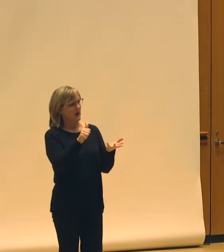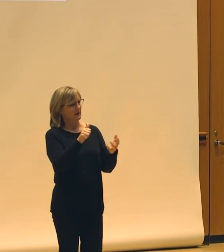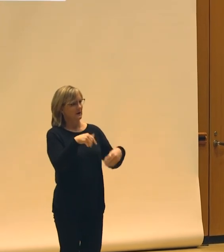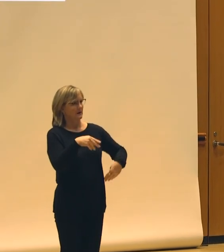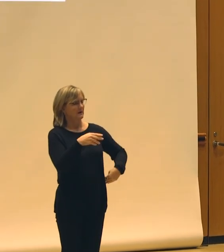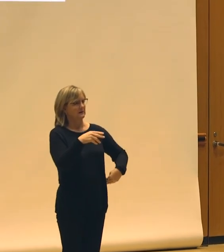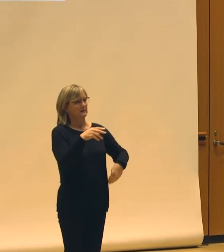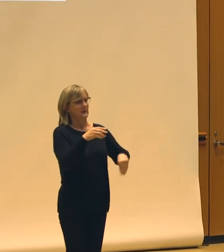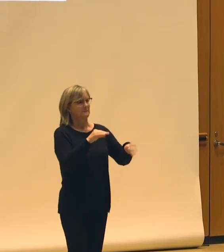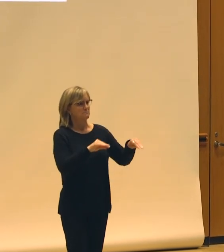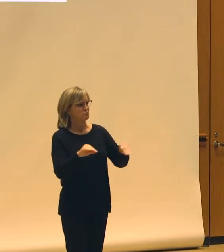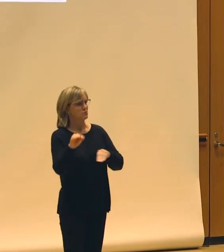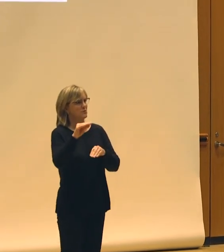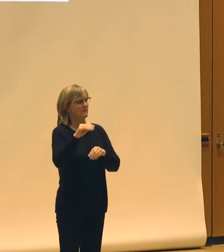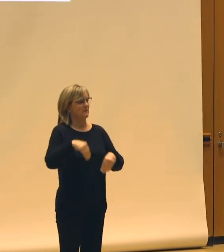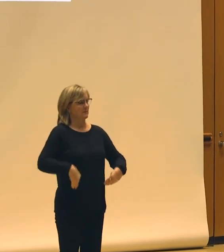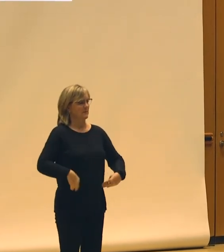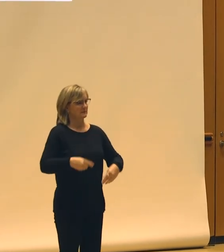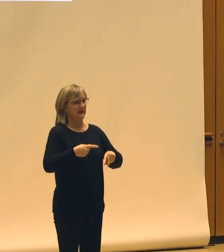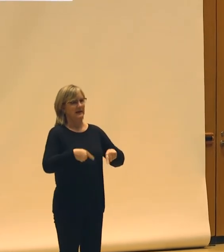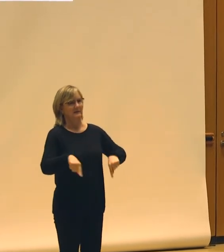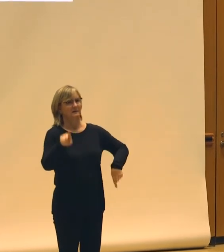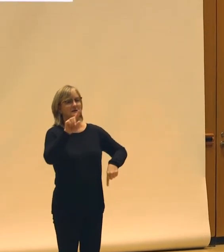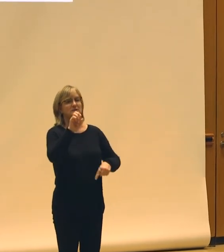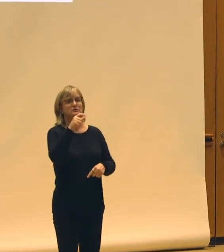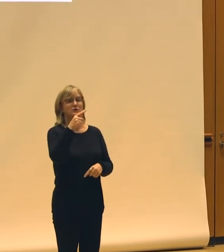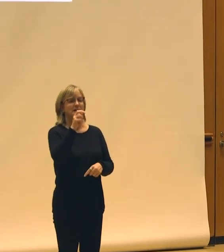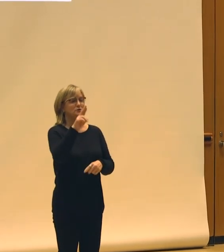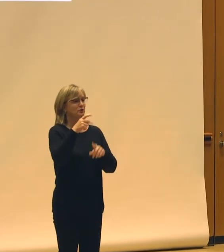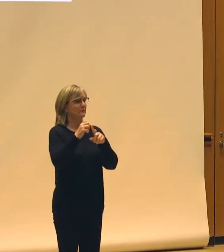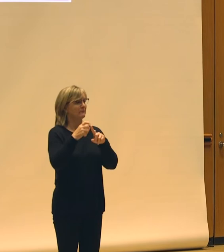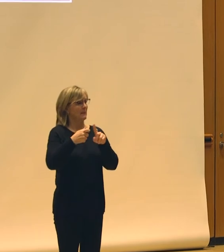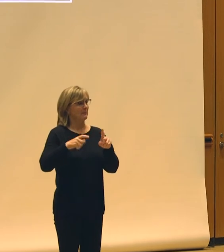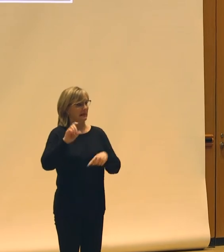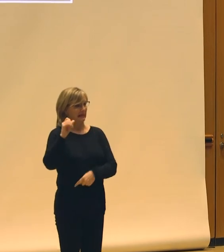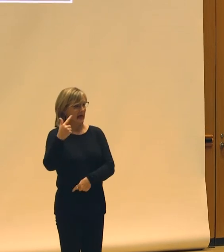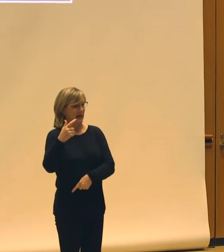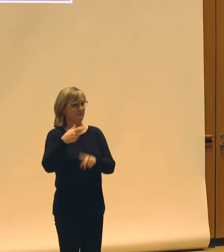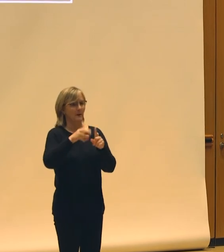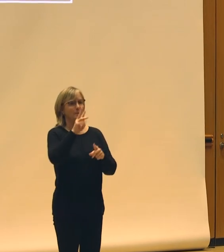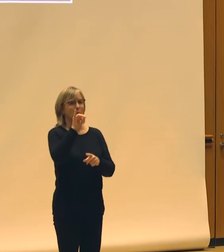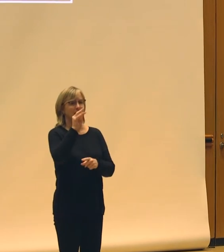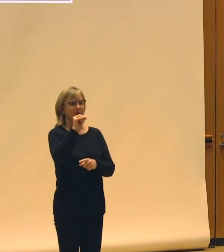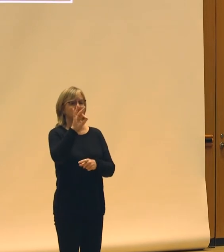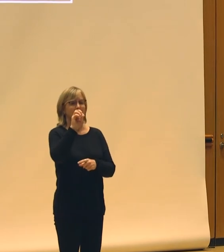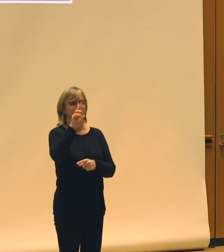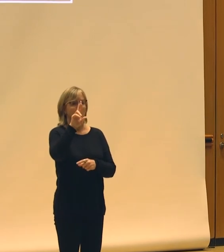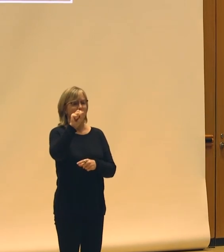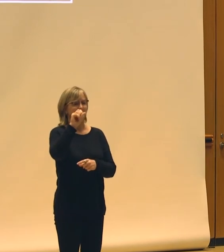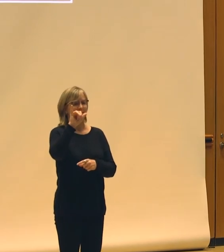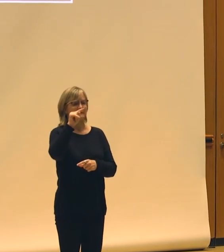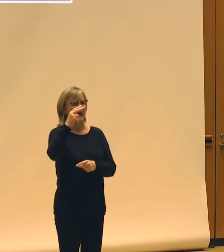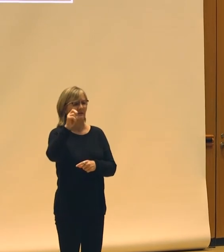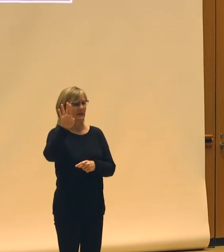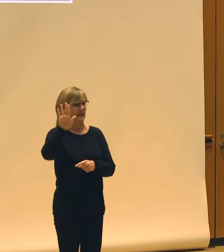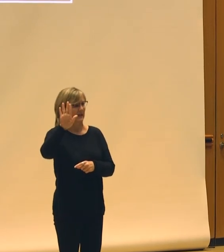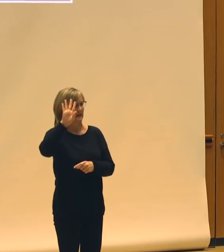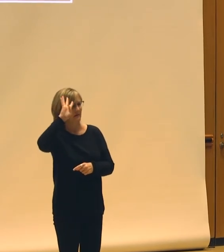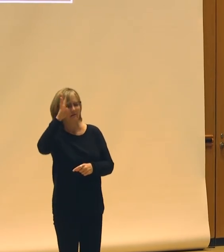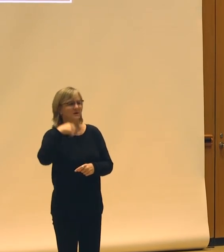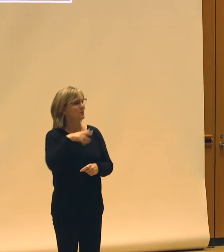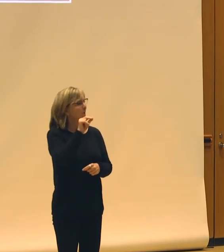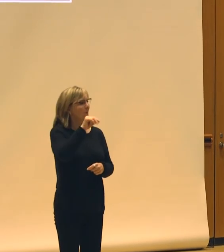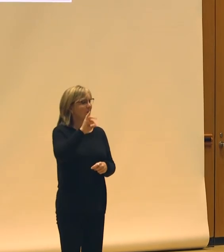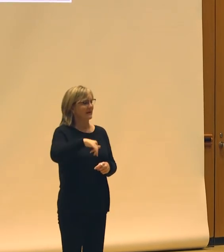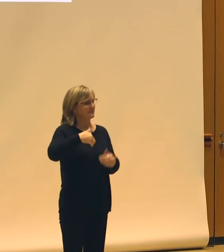pelvis and a gesturing leg that comes from William Forsythe. That's me integrating my Native Hawaiian dance